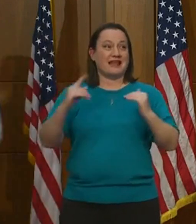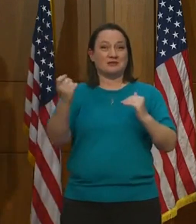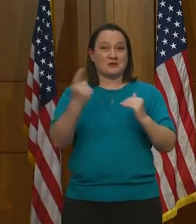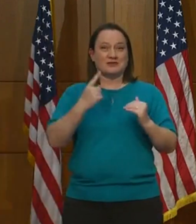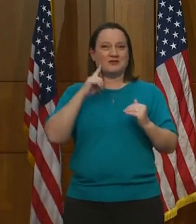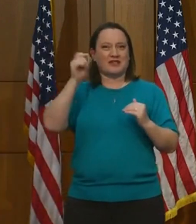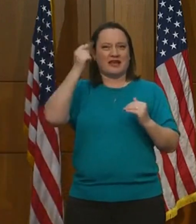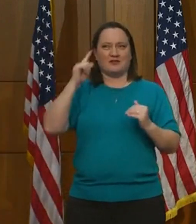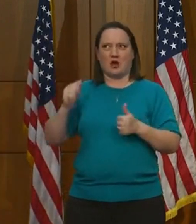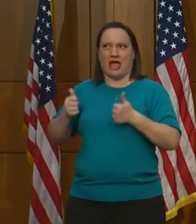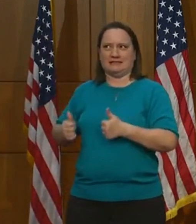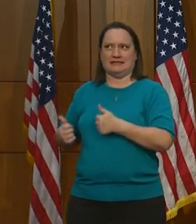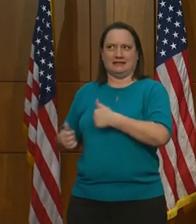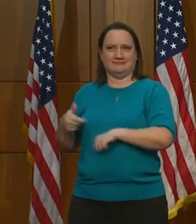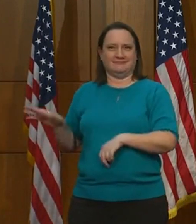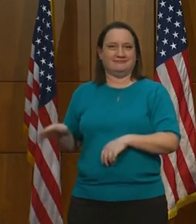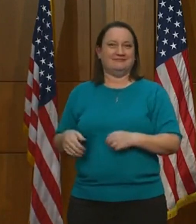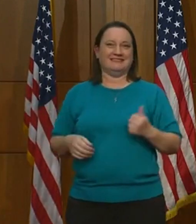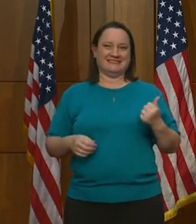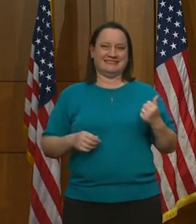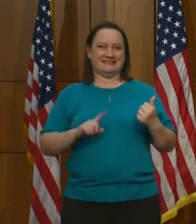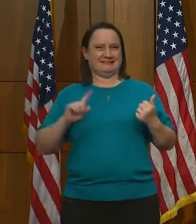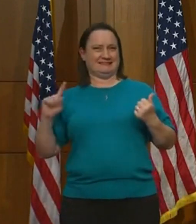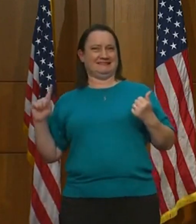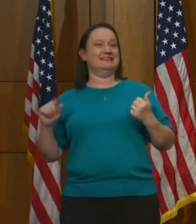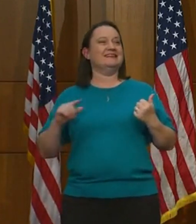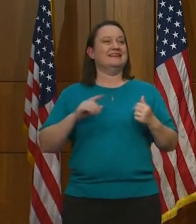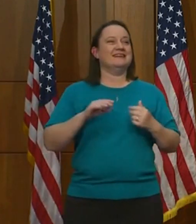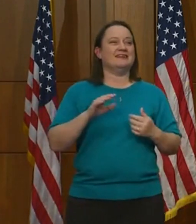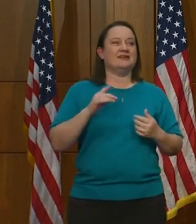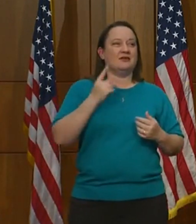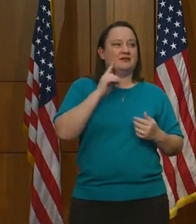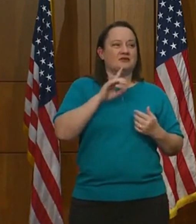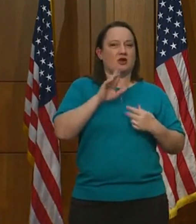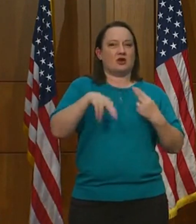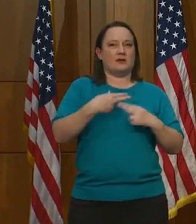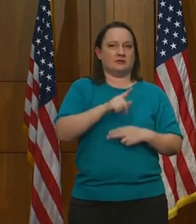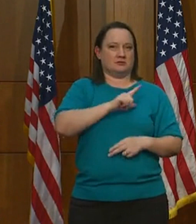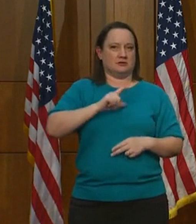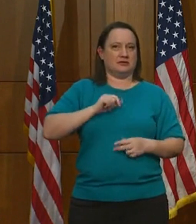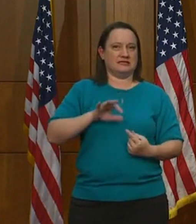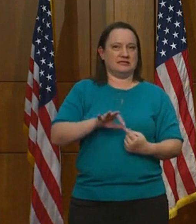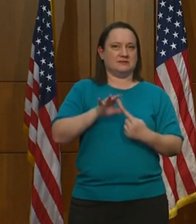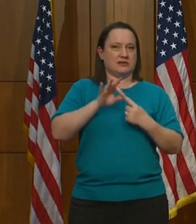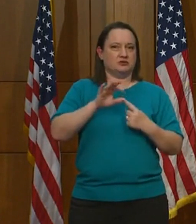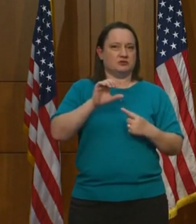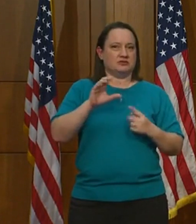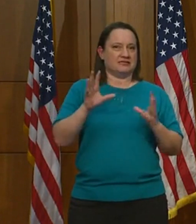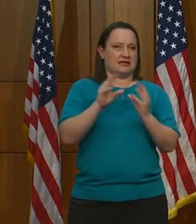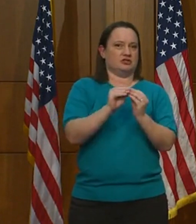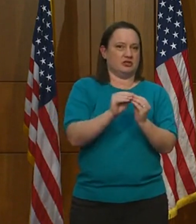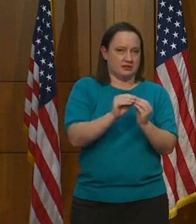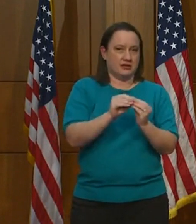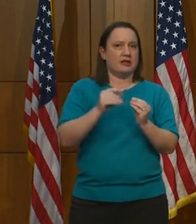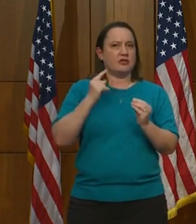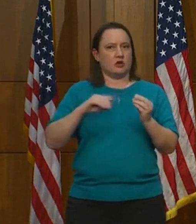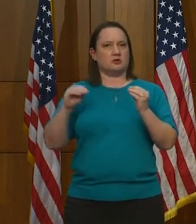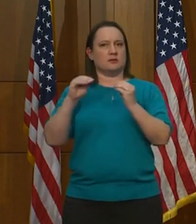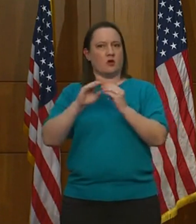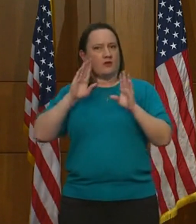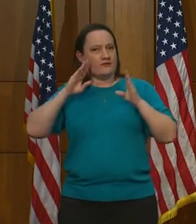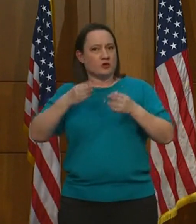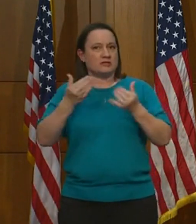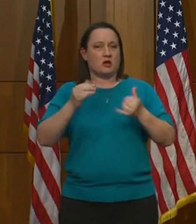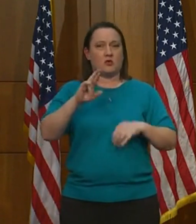know, moving towards this special session, obviously there's been, you know, renewed focus on racial injustices and policing.